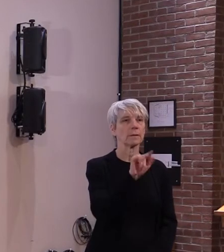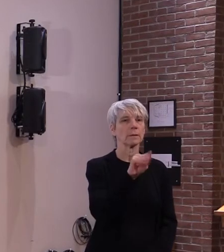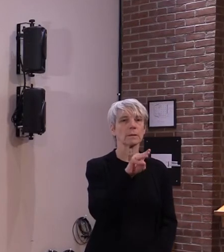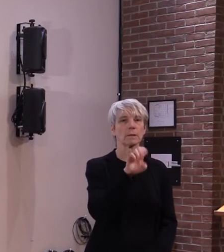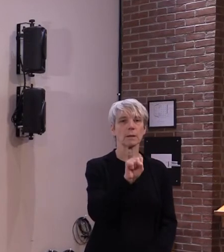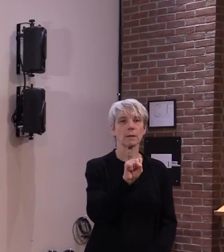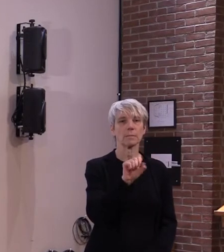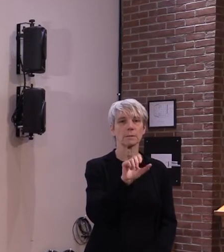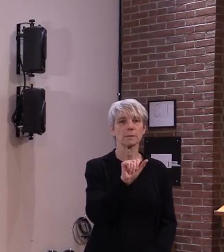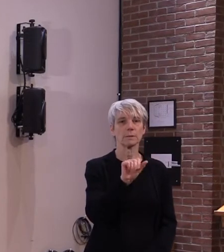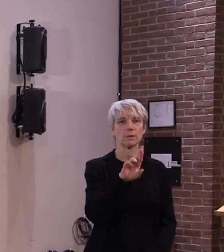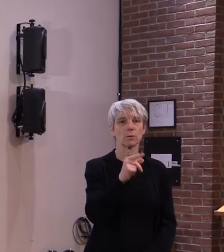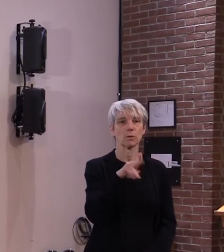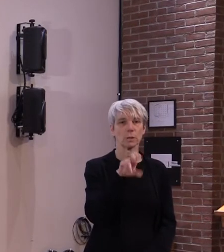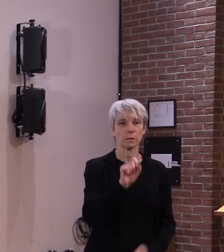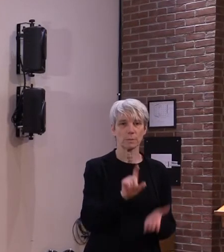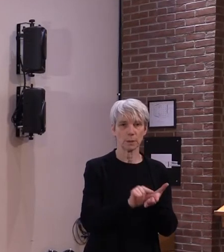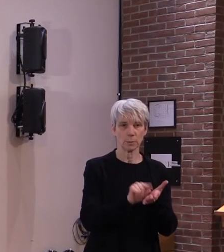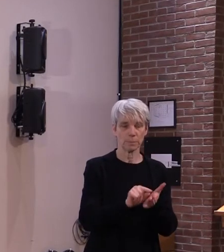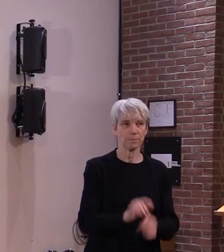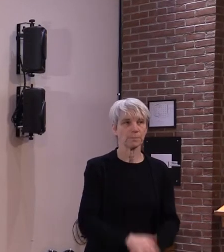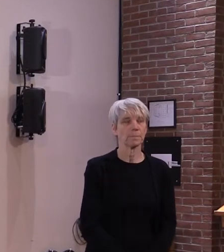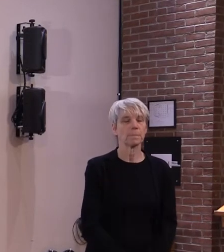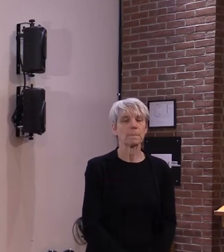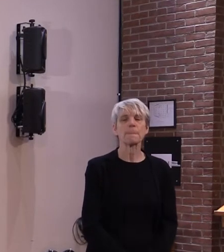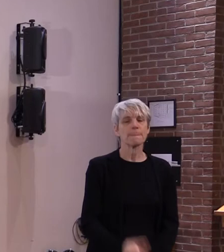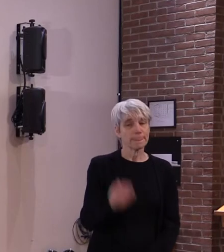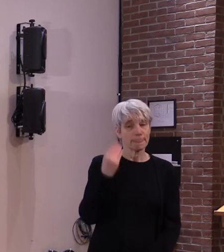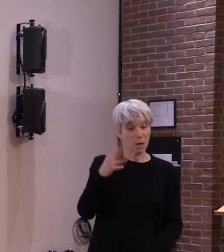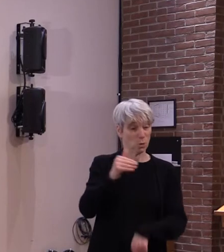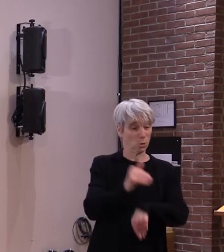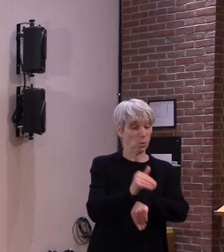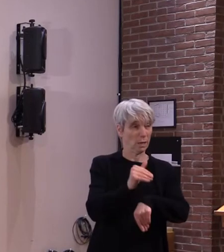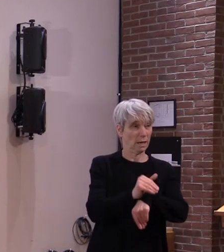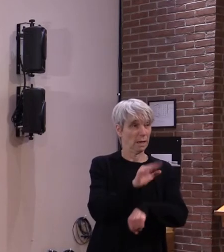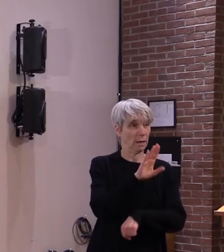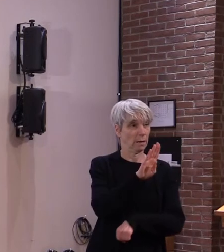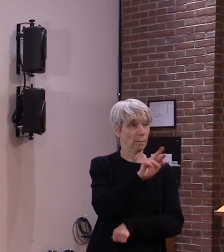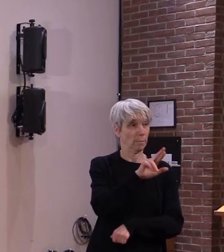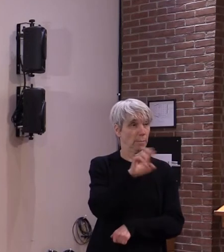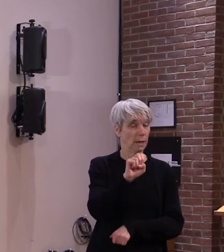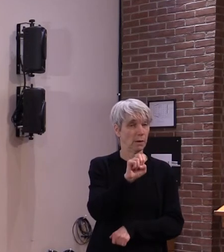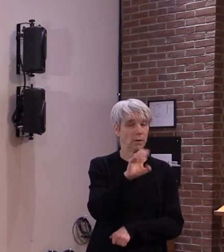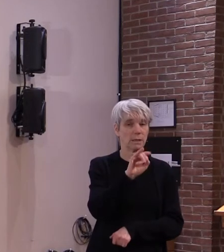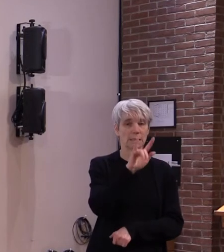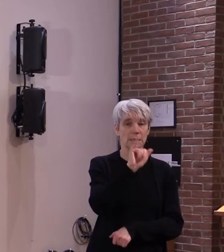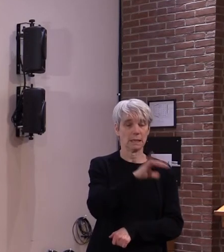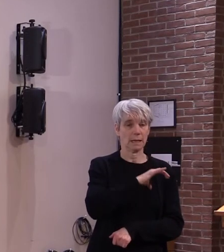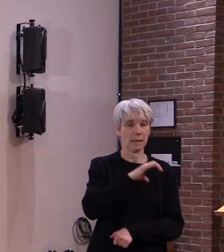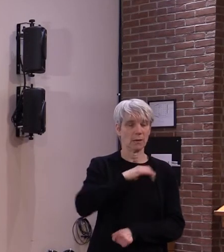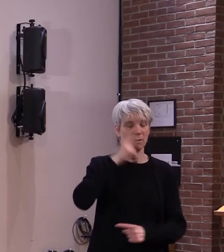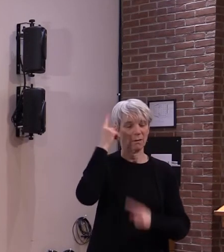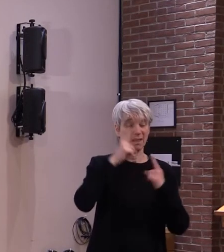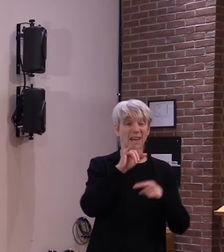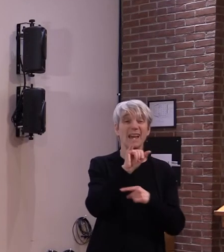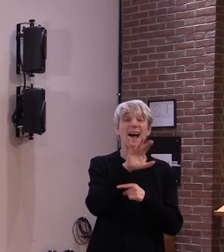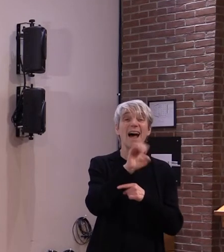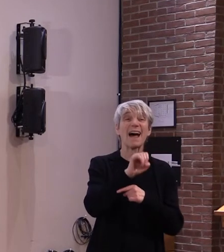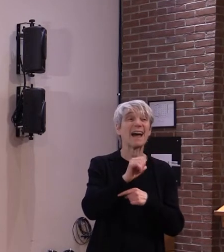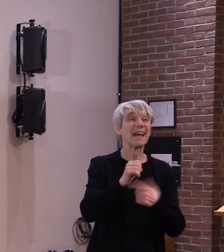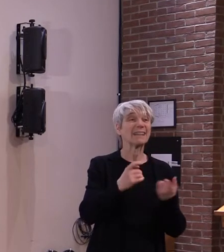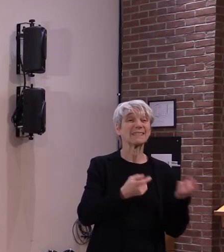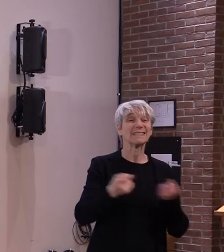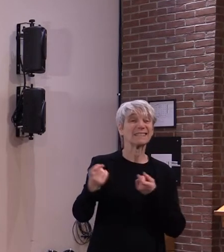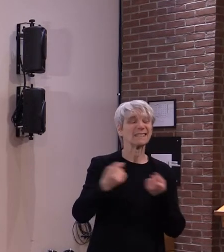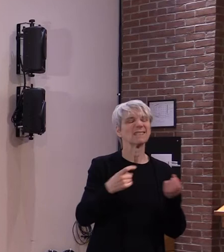yes governor the city council and barry tonight is going to be discussing potentially shutting down the ice rink because there's no